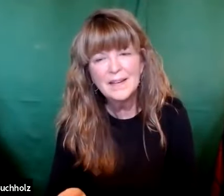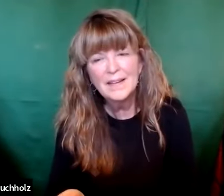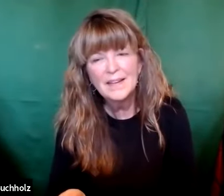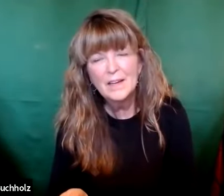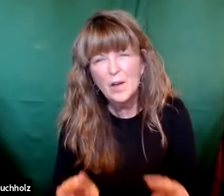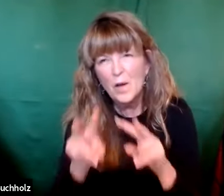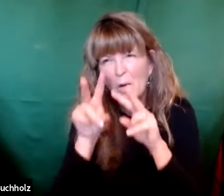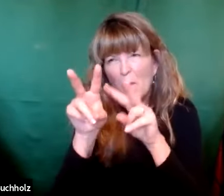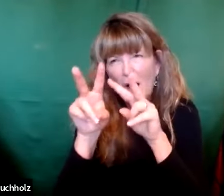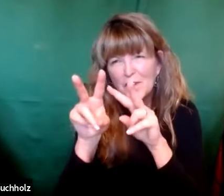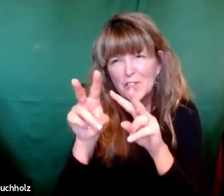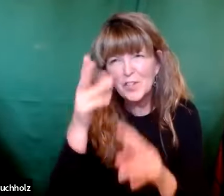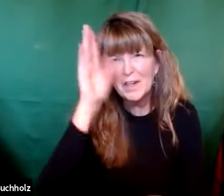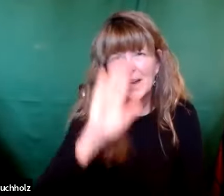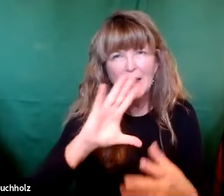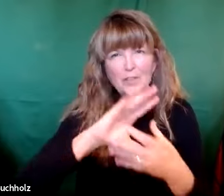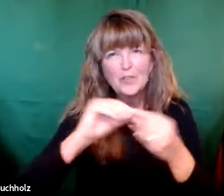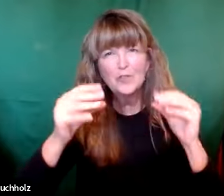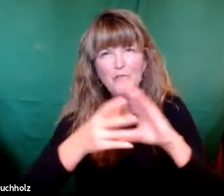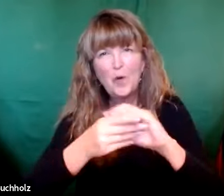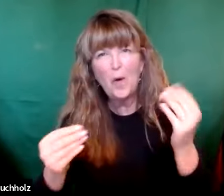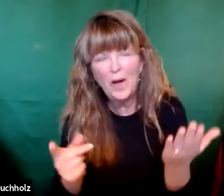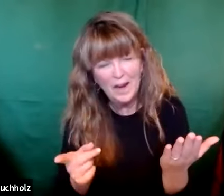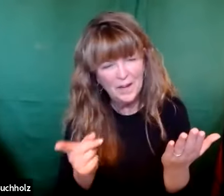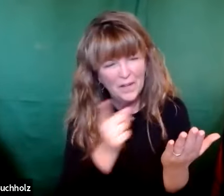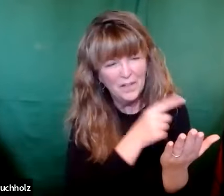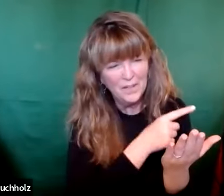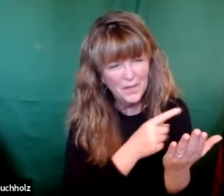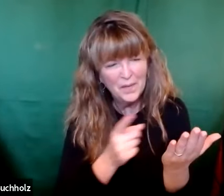lessons to learn. And one of those big lessons is to be silent,